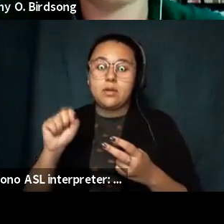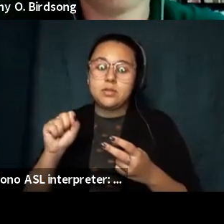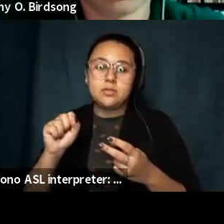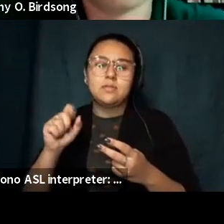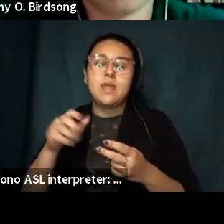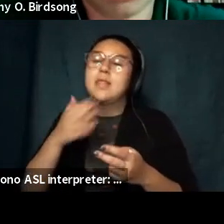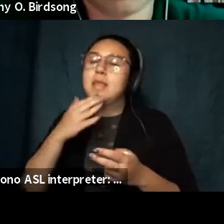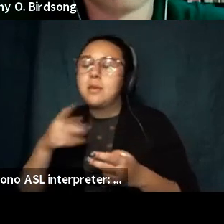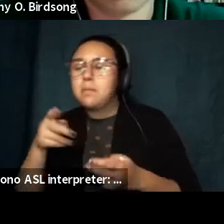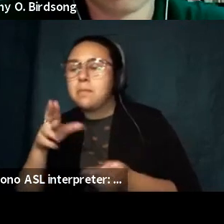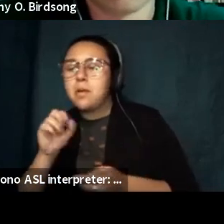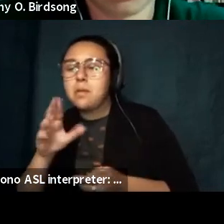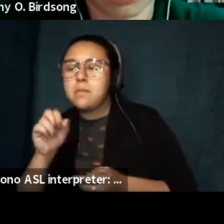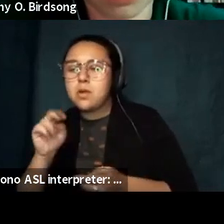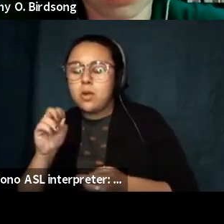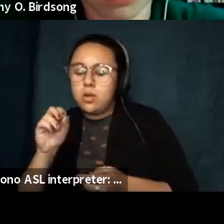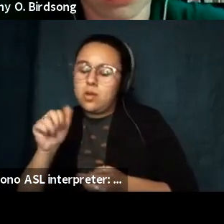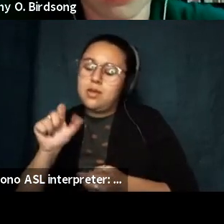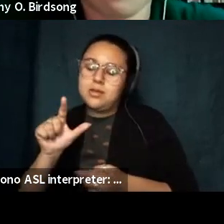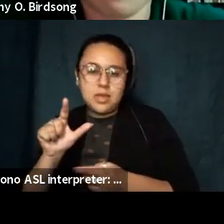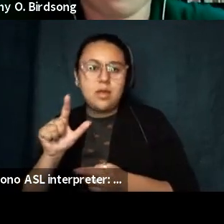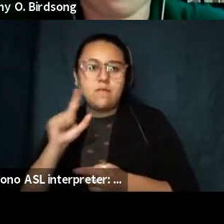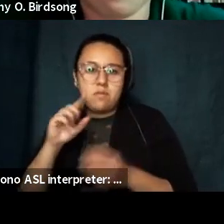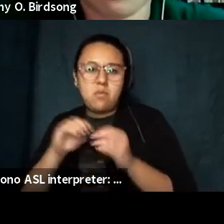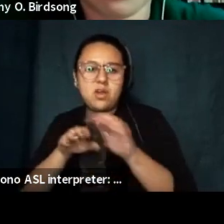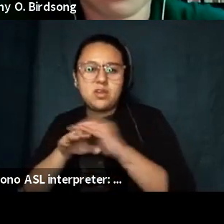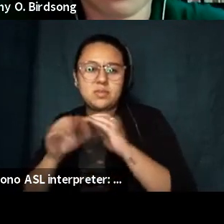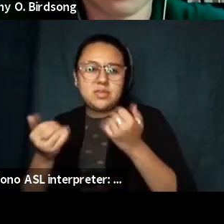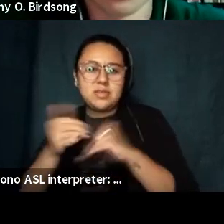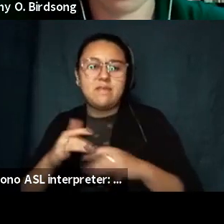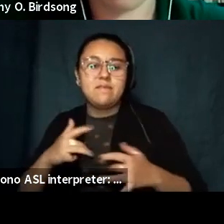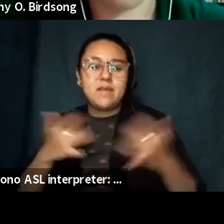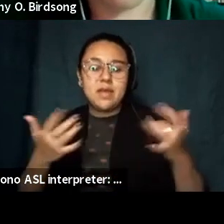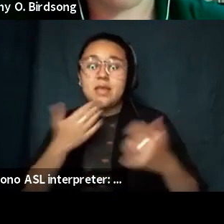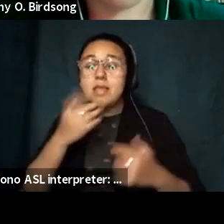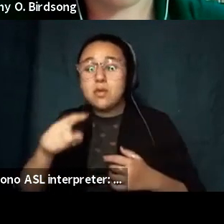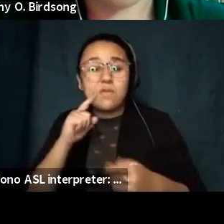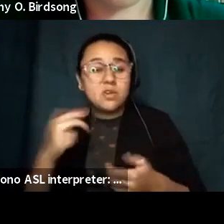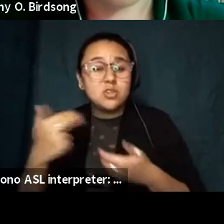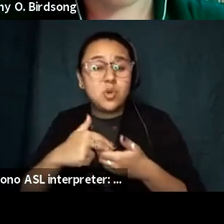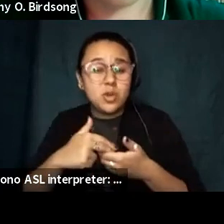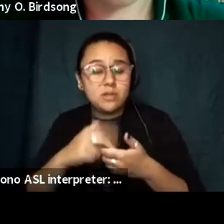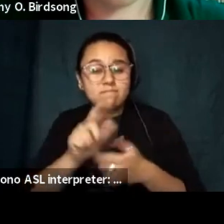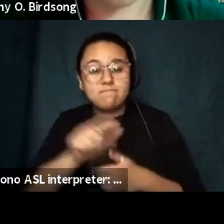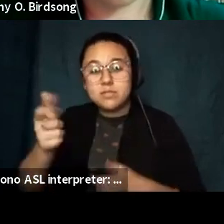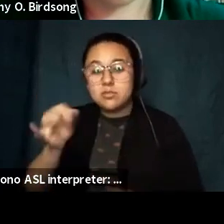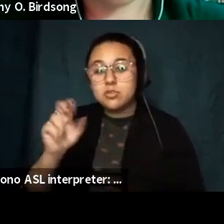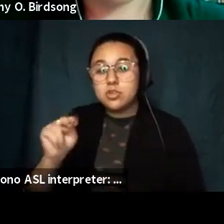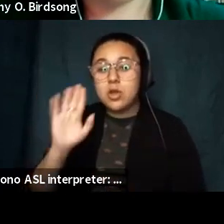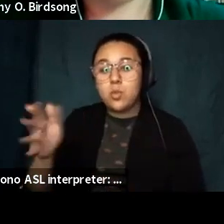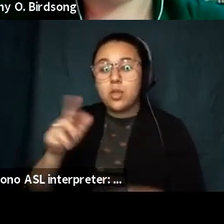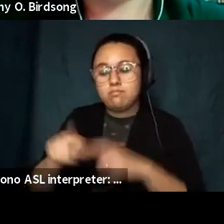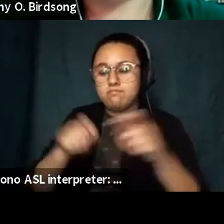accessible and finally thanks to all of you for joining us i'm going to turn things back over to john to close us out